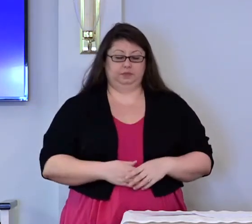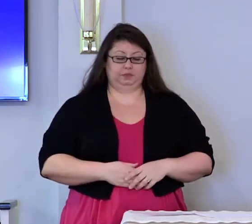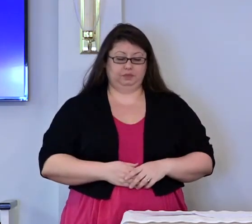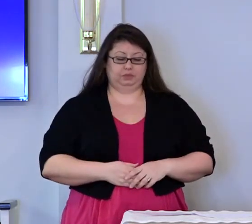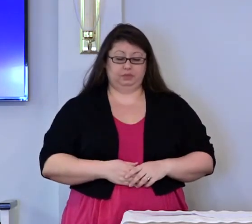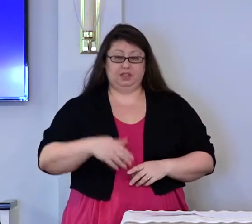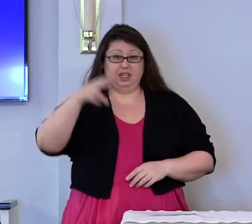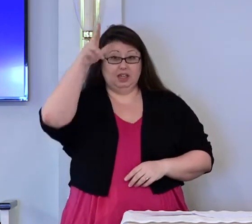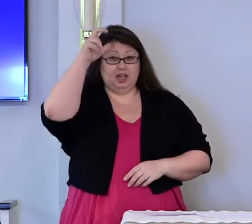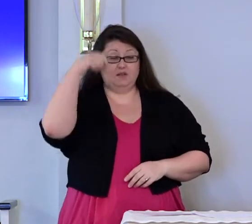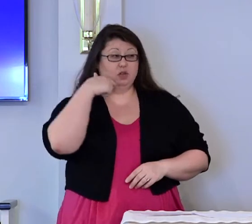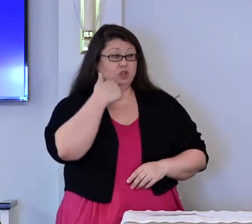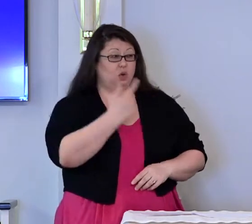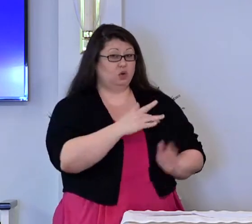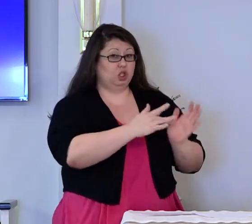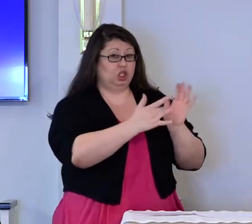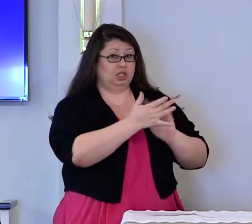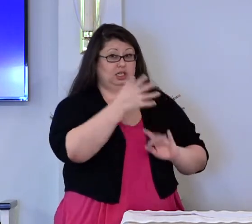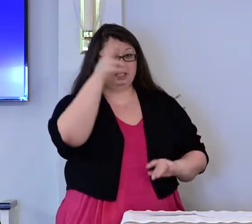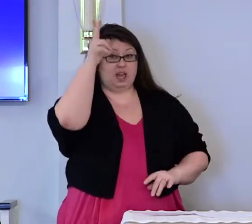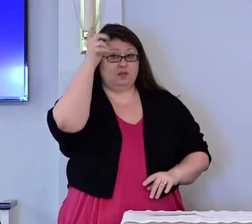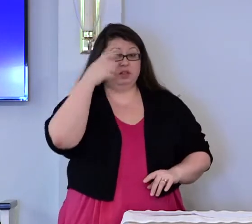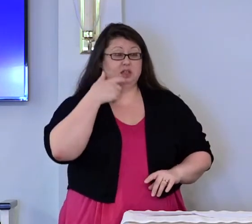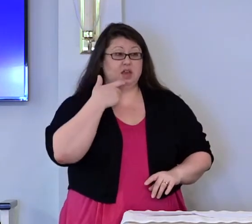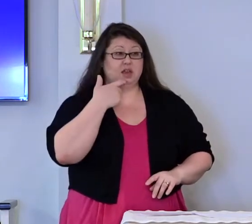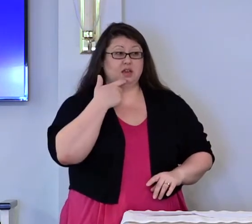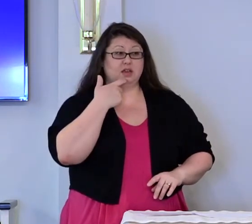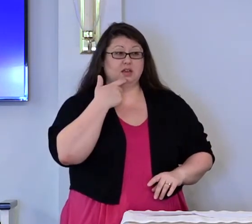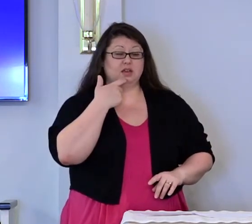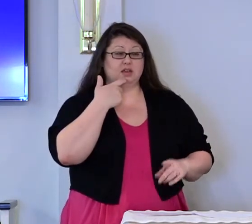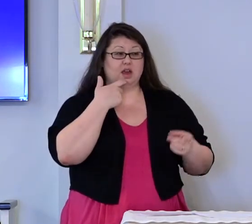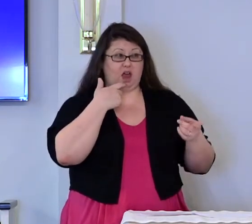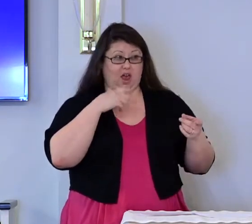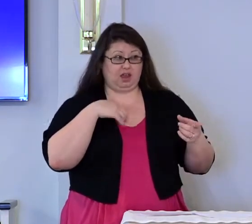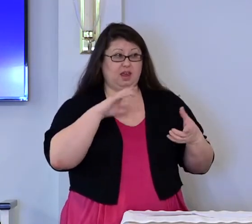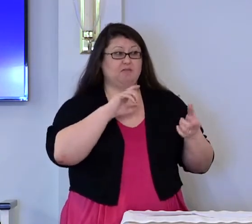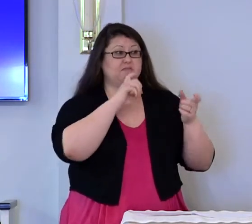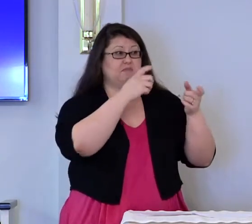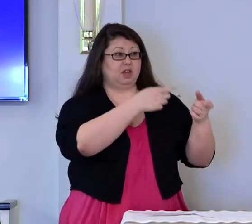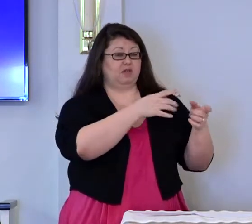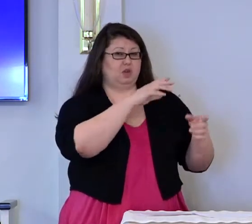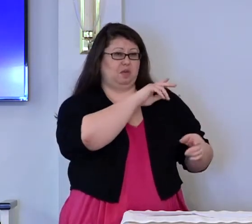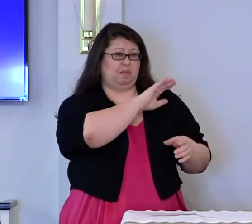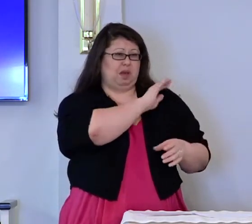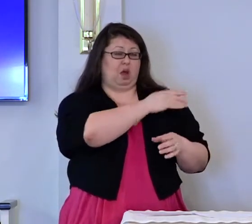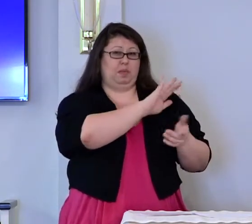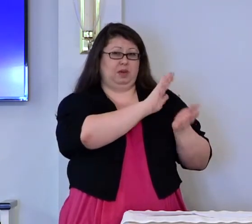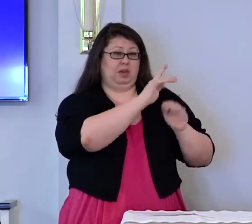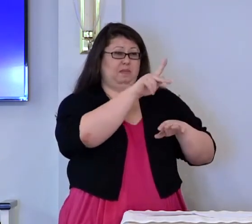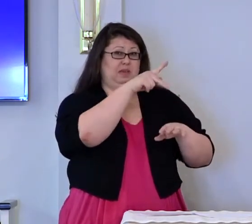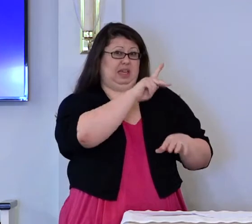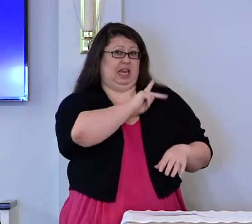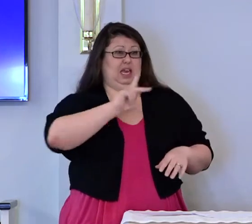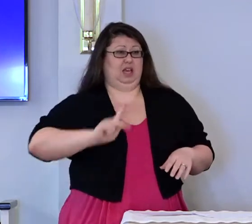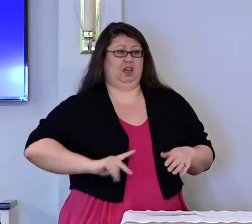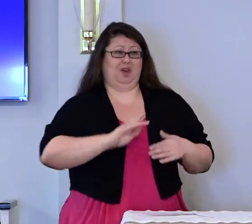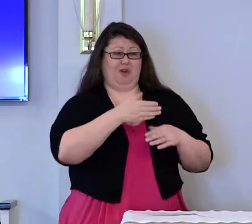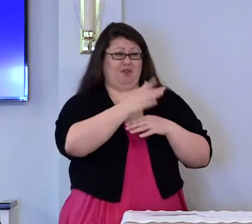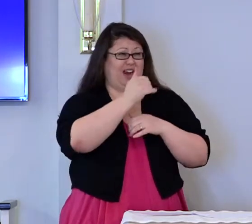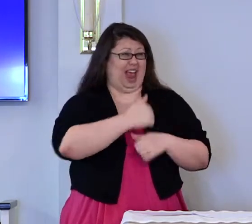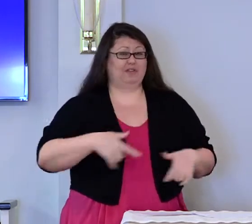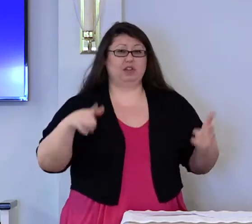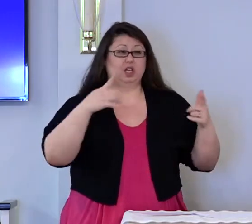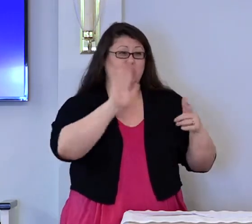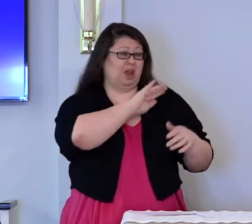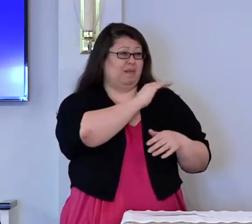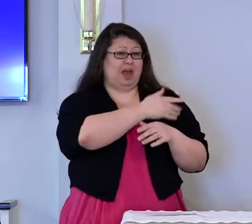The devil said to Jesus, I will make you king over all these places. You will